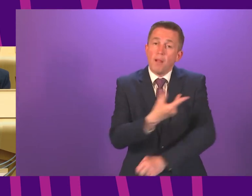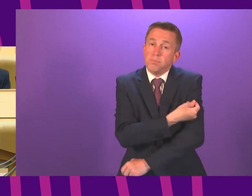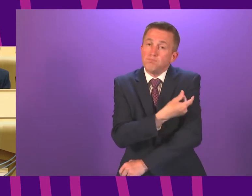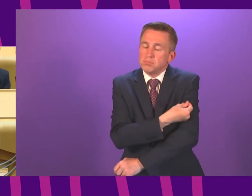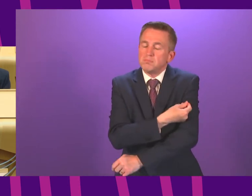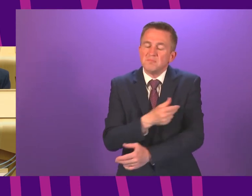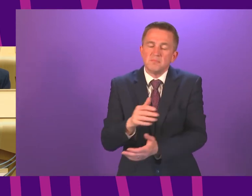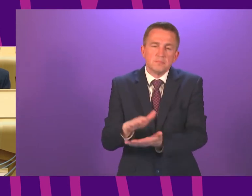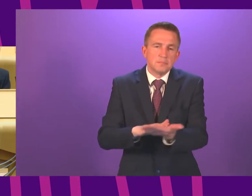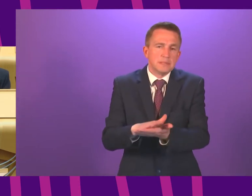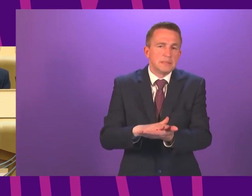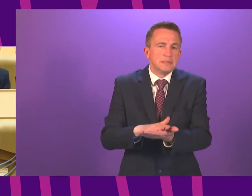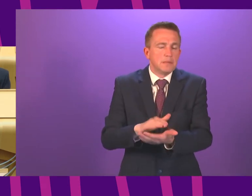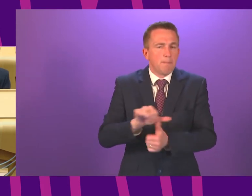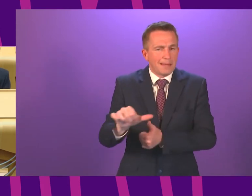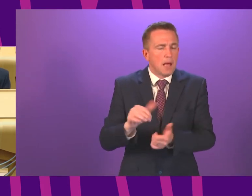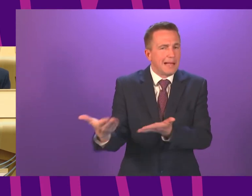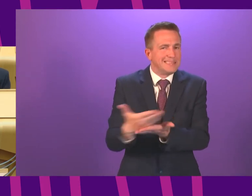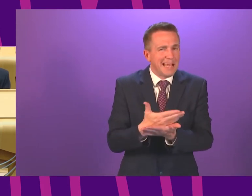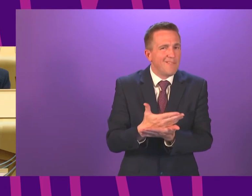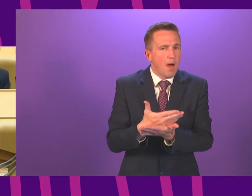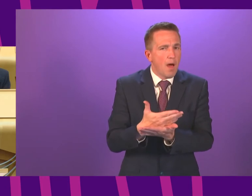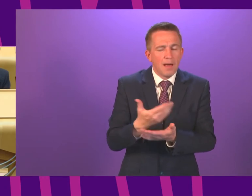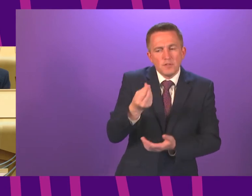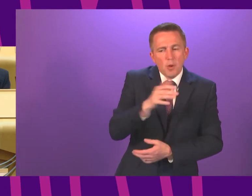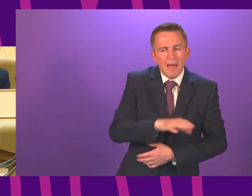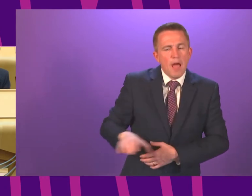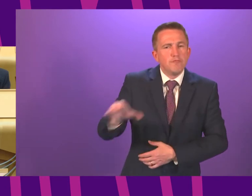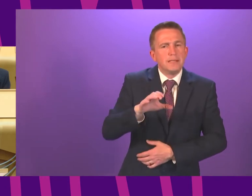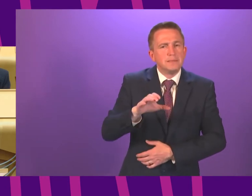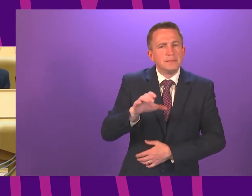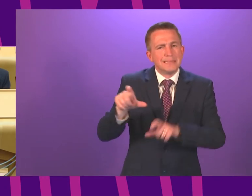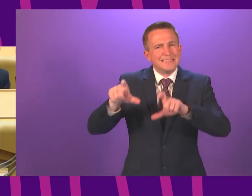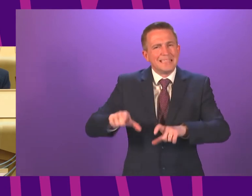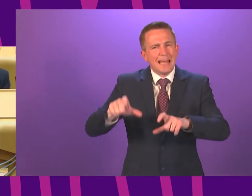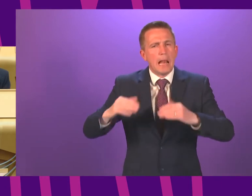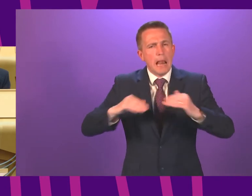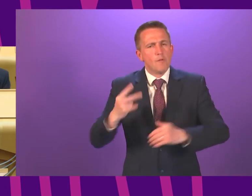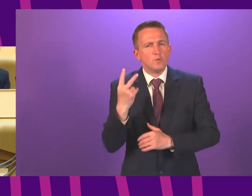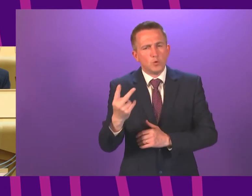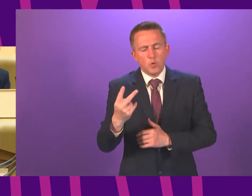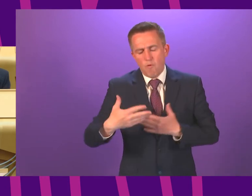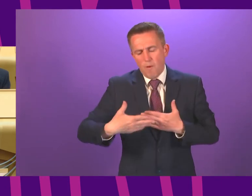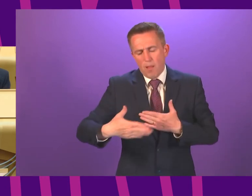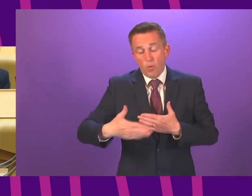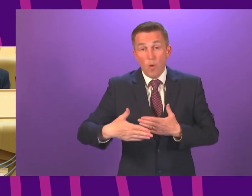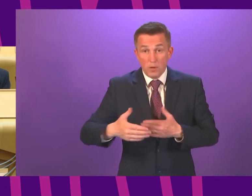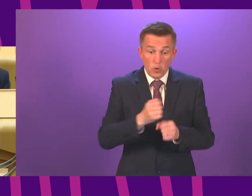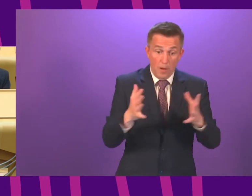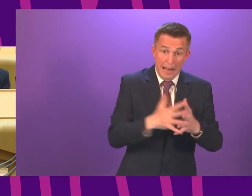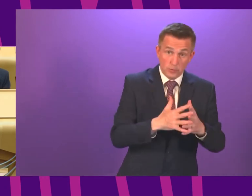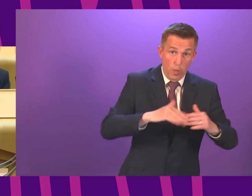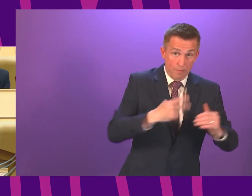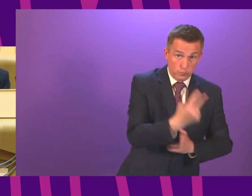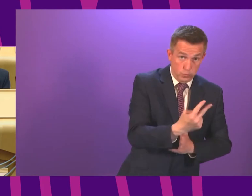likely to protect our progress overall if we hold these areas in Level 2 for a further period. In addition to Glasgow, this